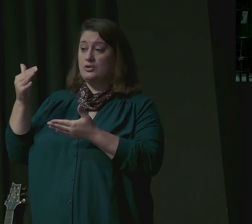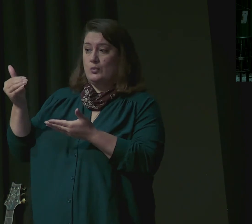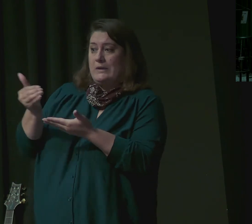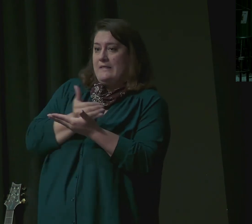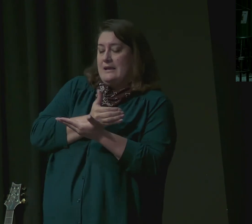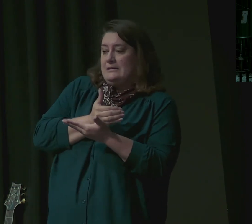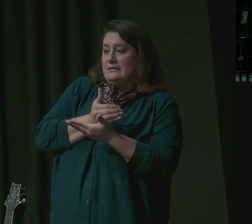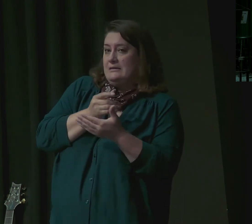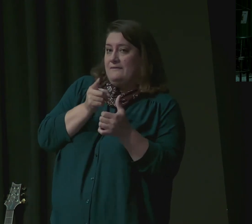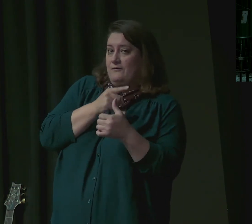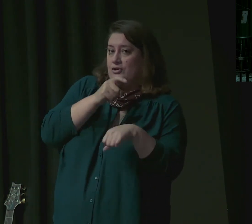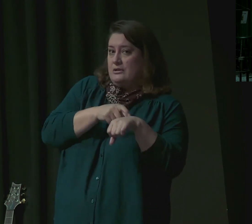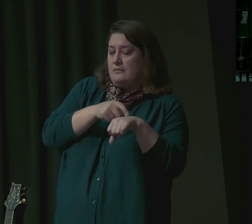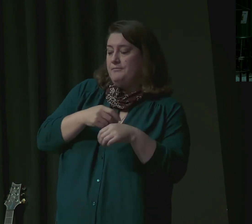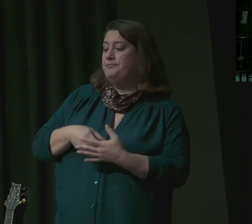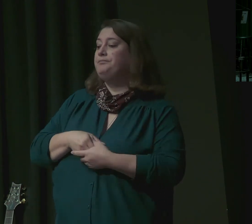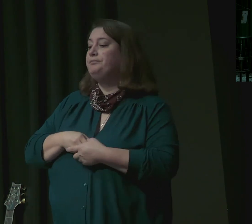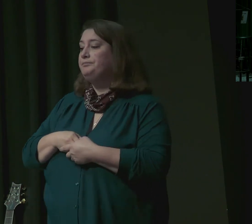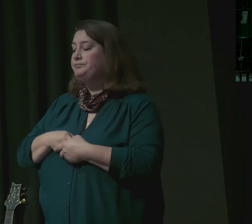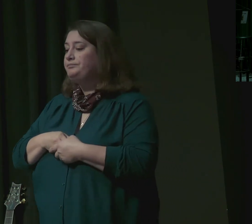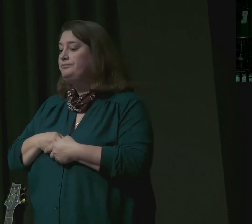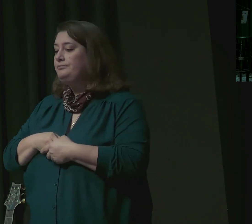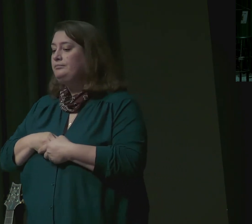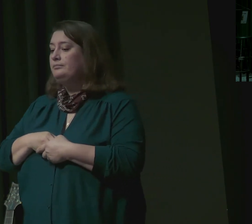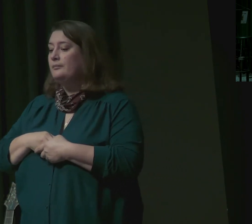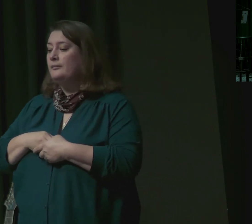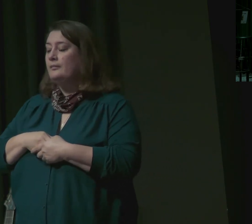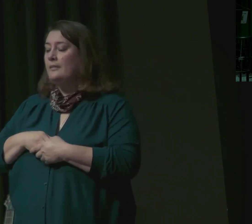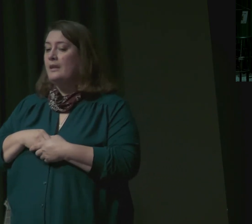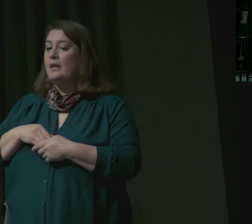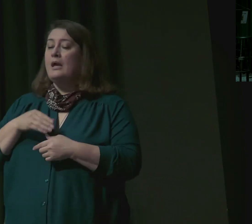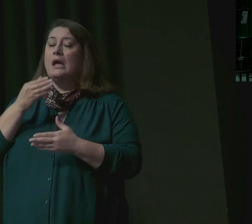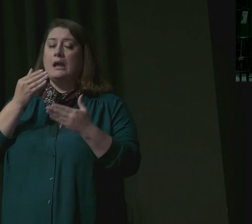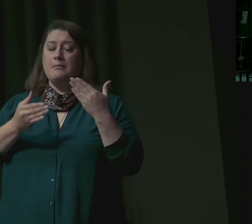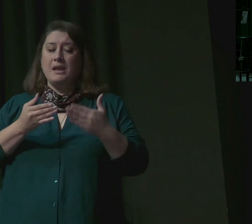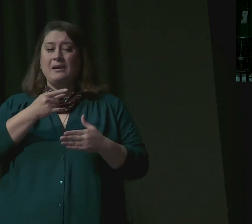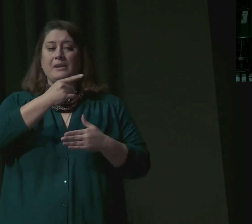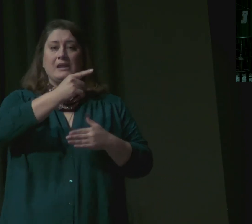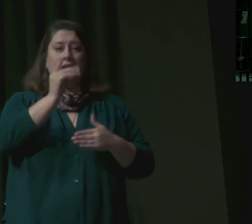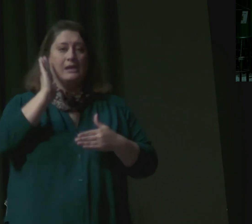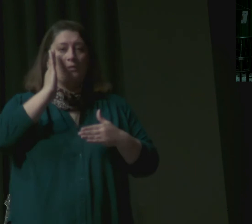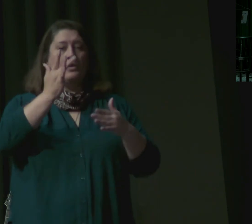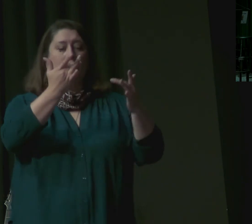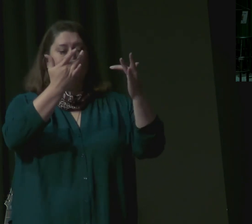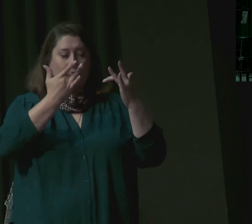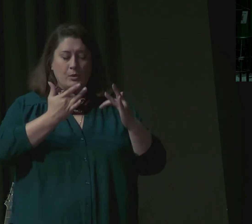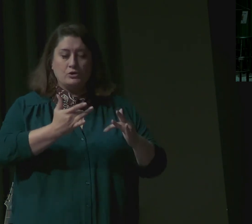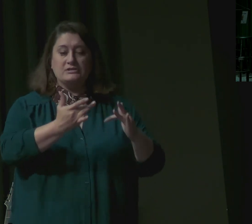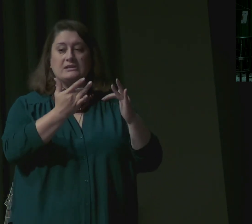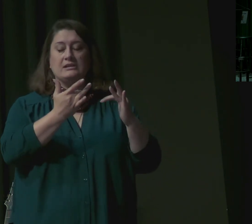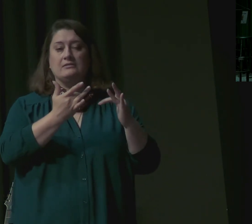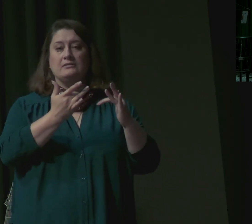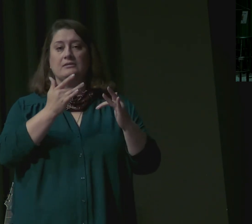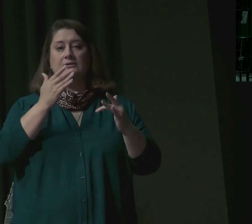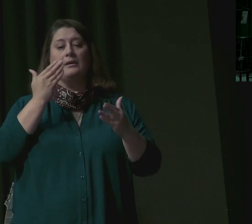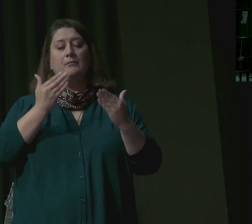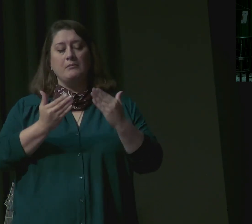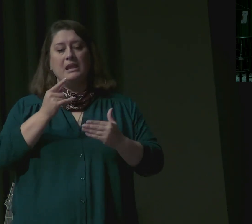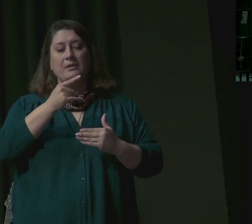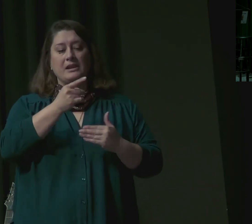grant you mercy before the man and may he send back your other brother in Benjamin and